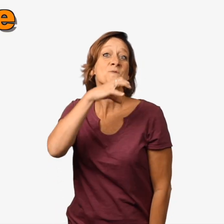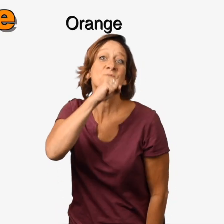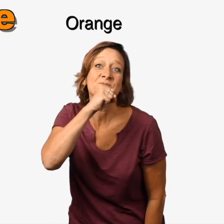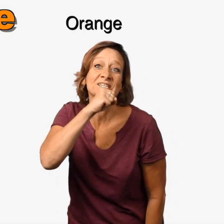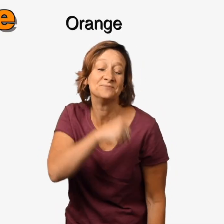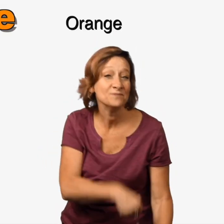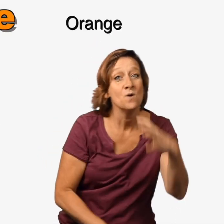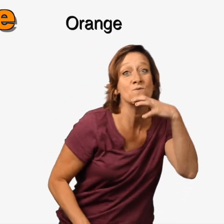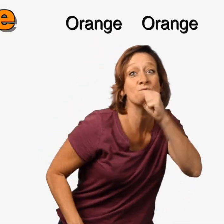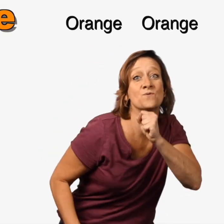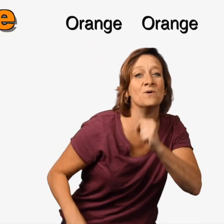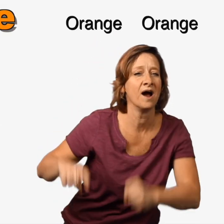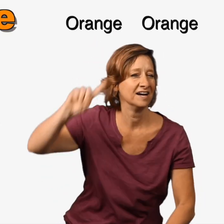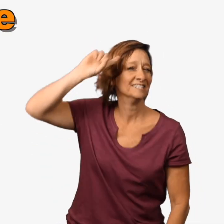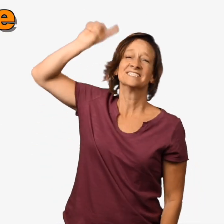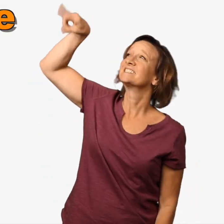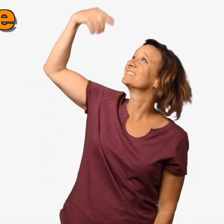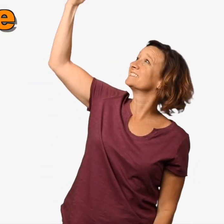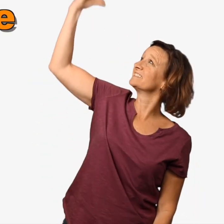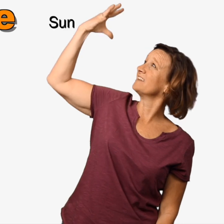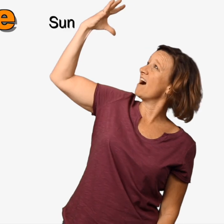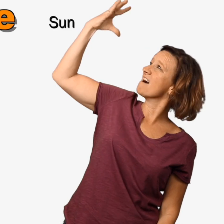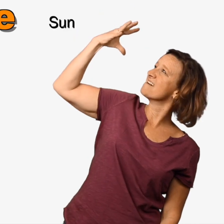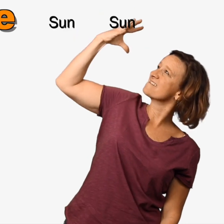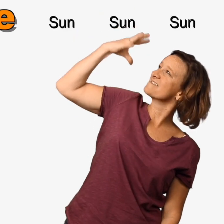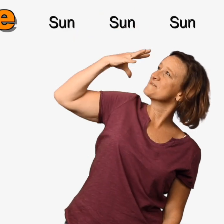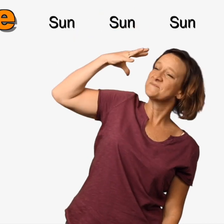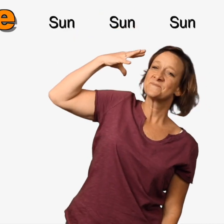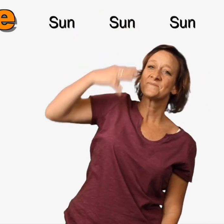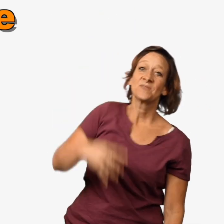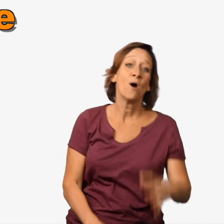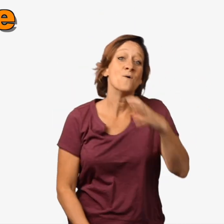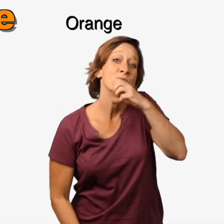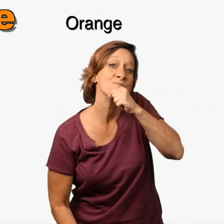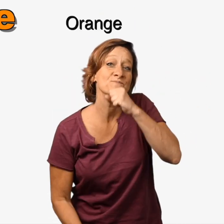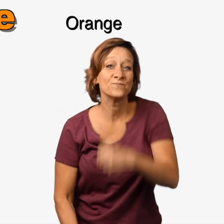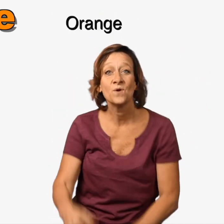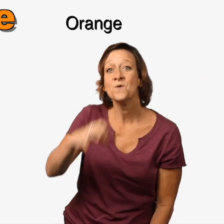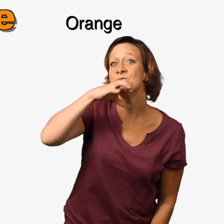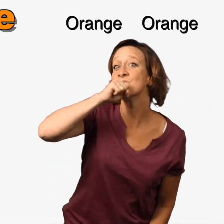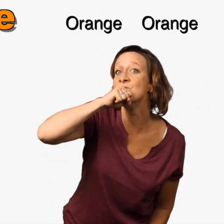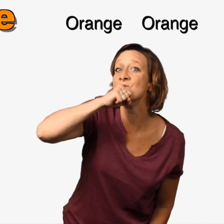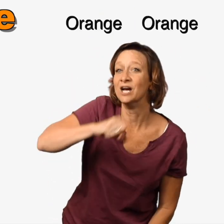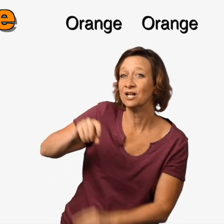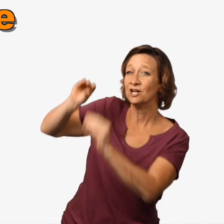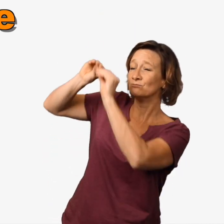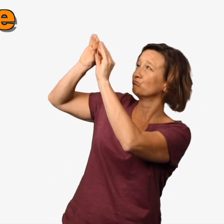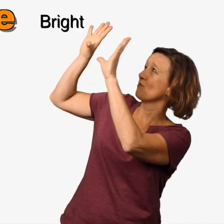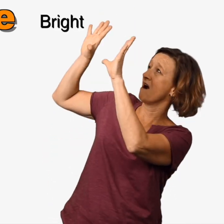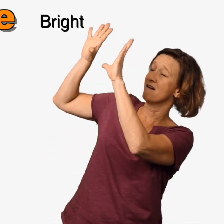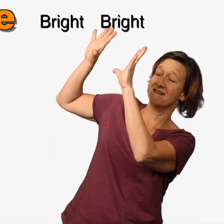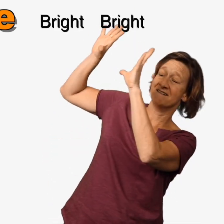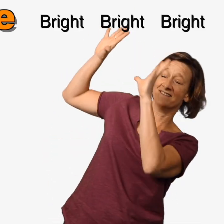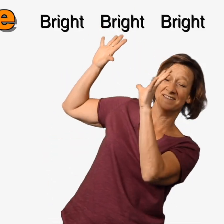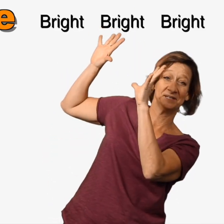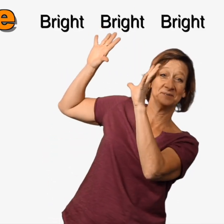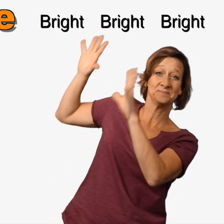Orange, orange. Sun, sun, sun. Orange, orange. Bright, bright, bright.